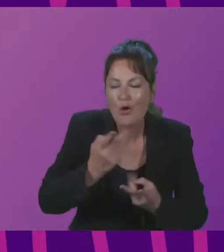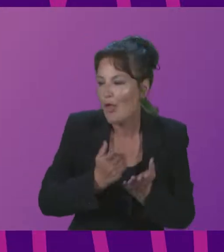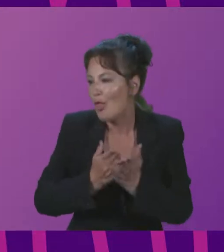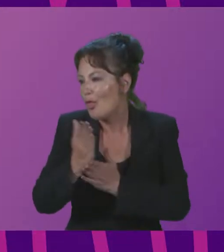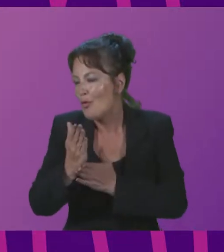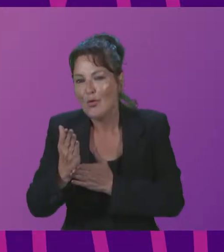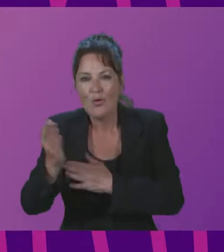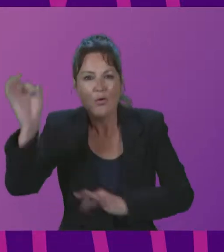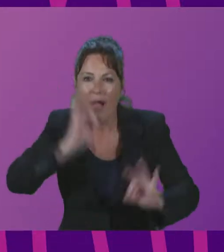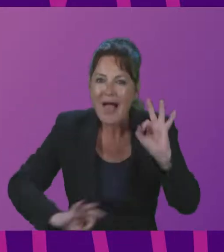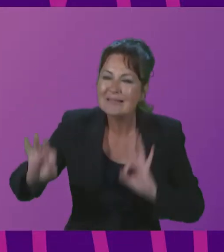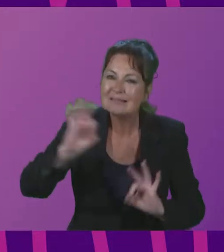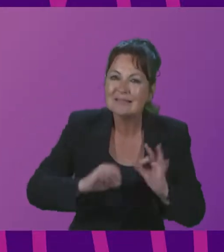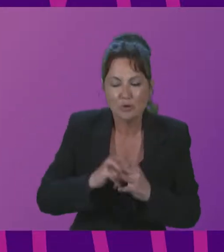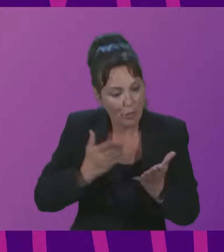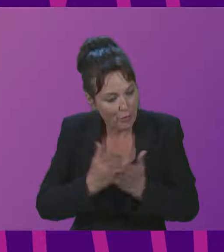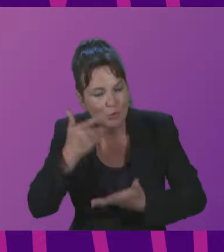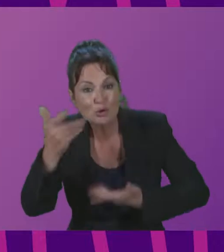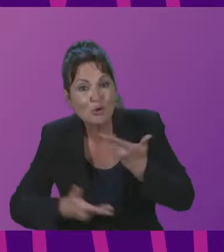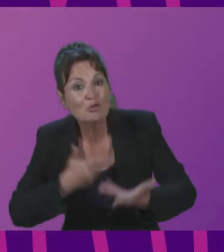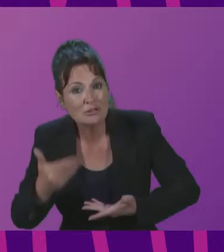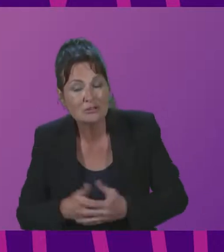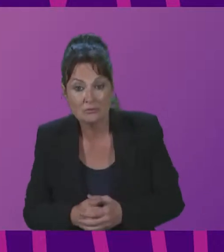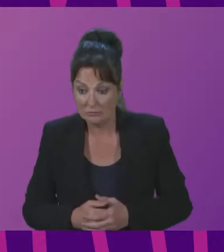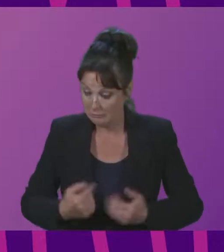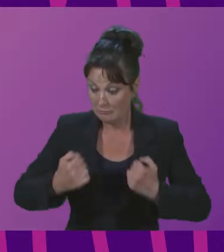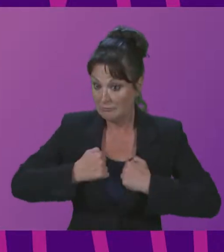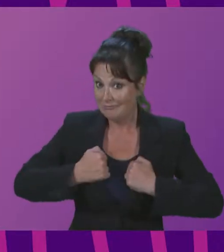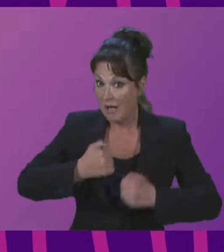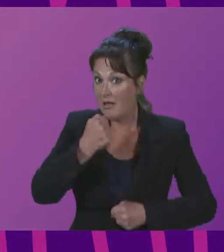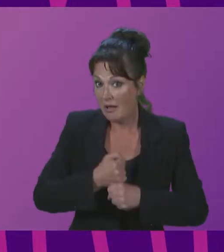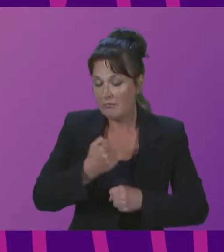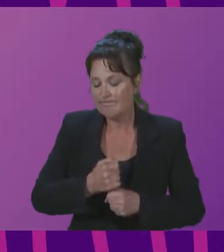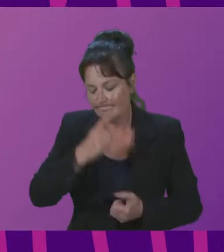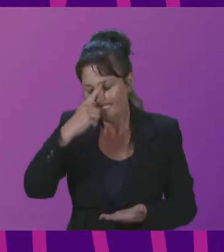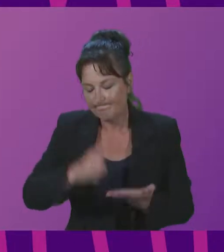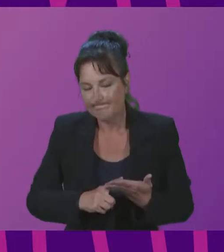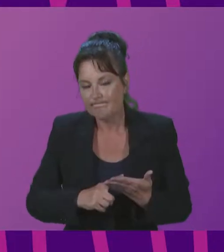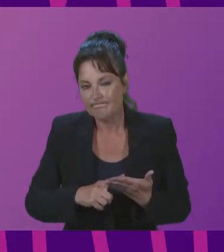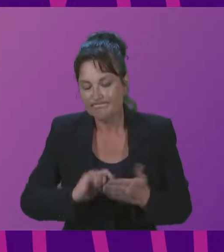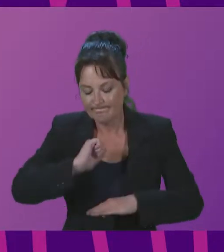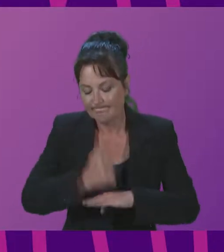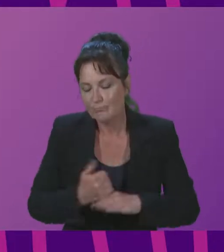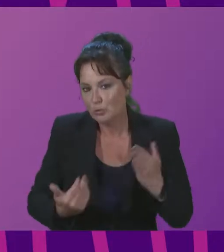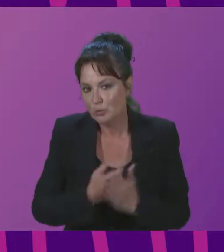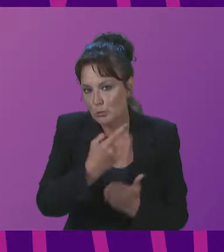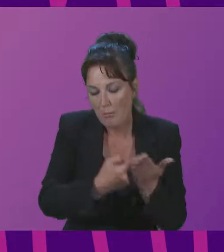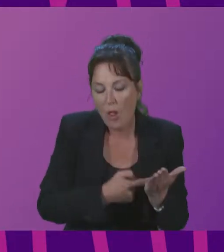culture, museum and national heritage, my government developed a national policy for culture and heritage.